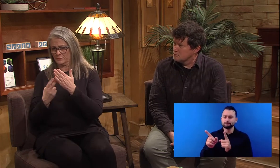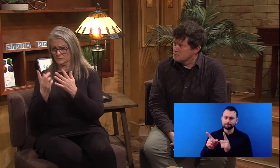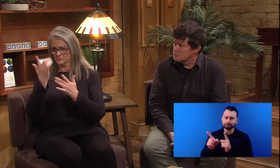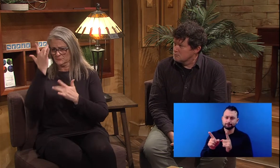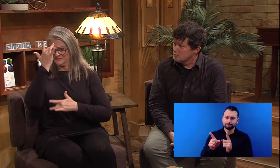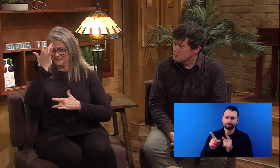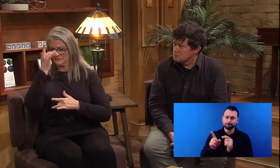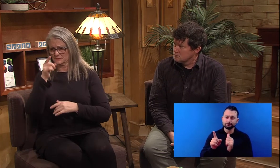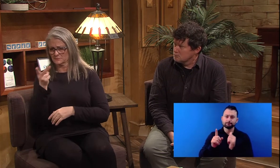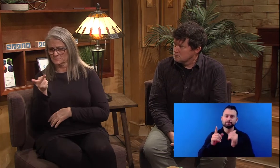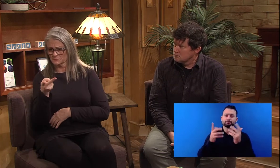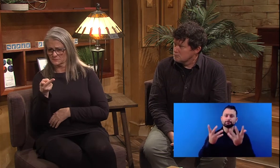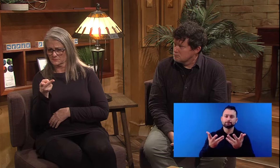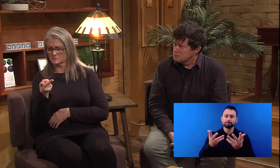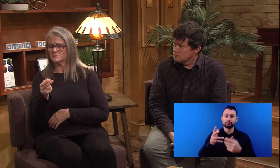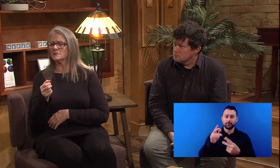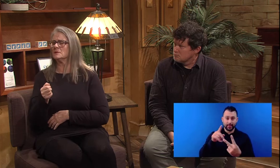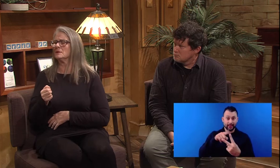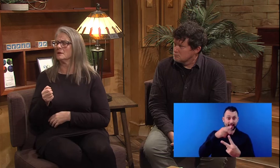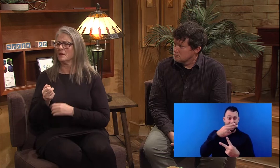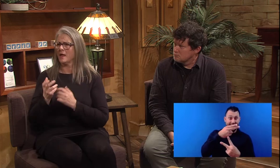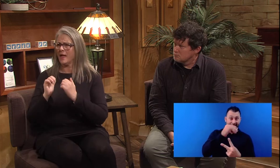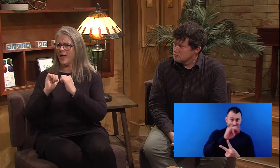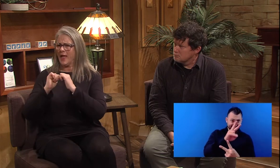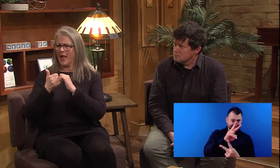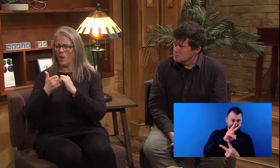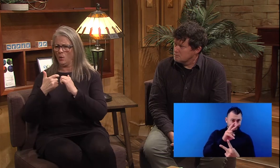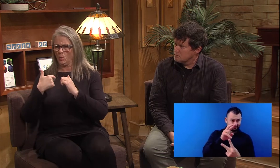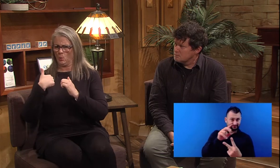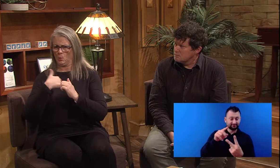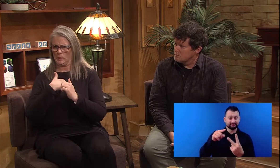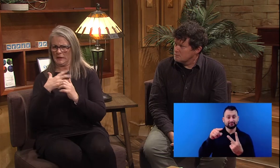When we look at HIV and AIDS,